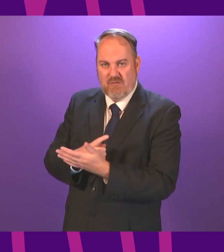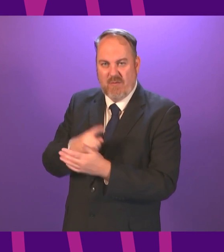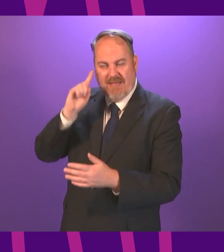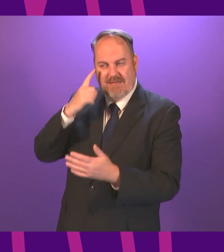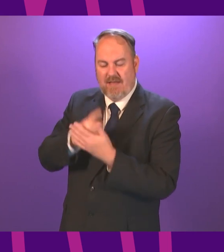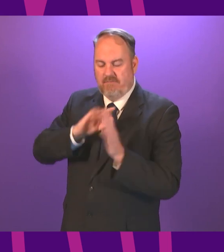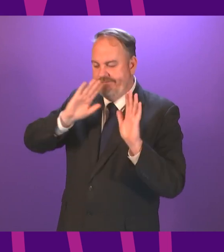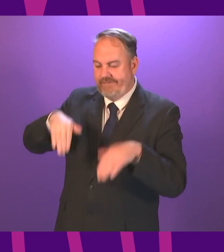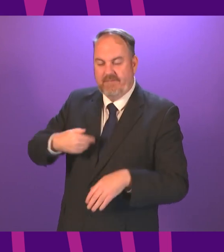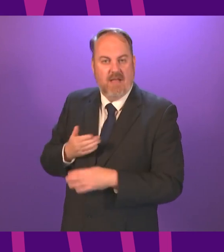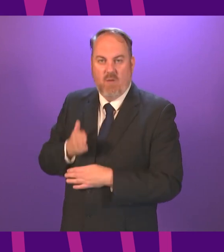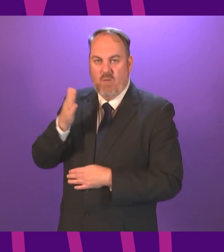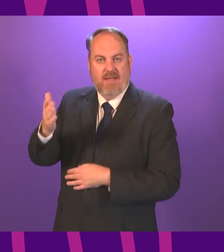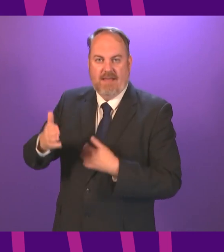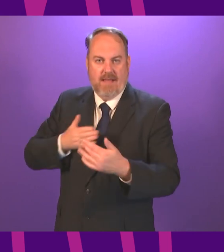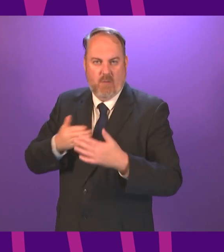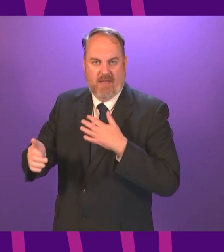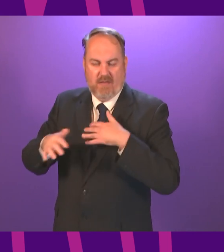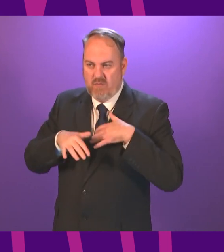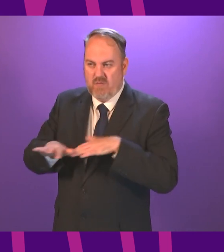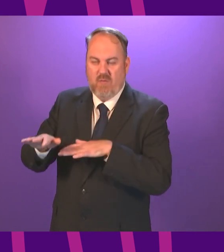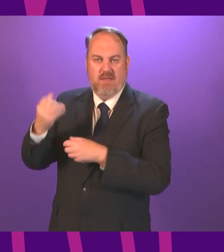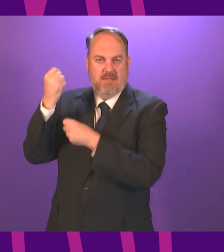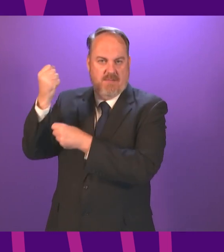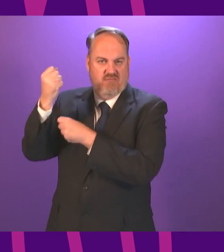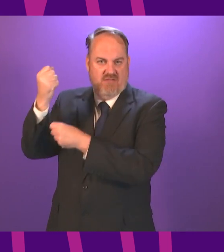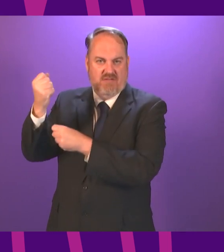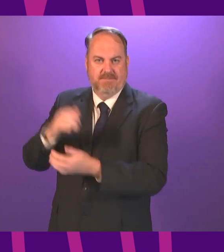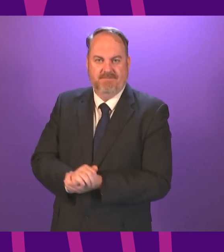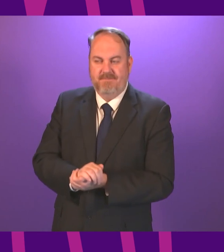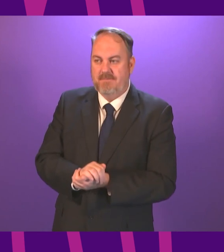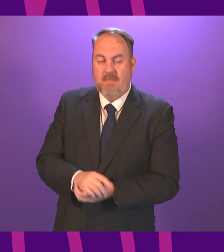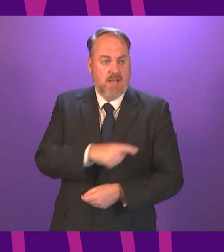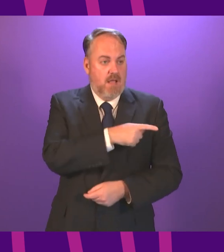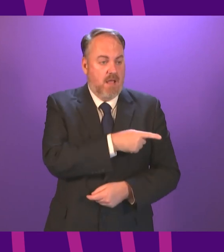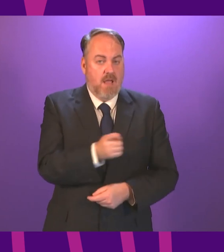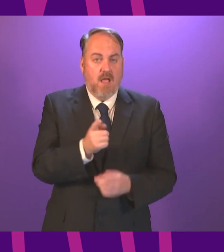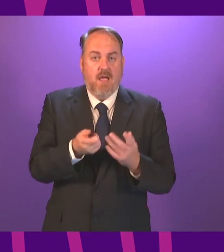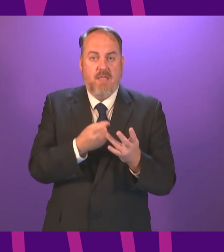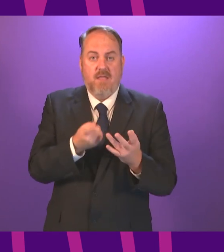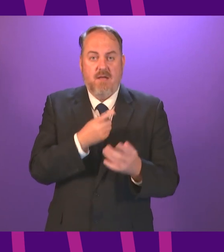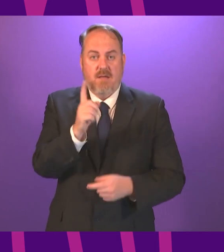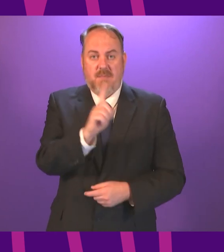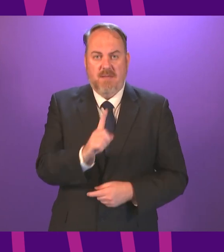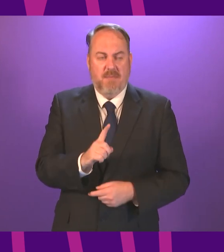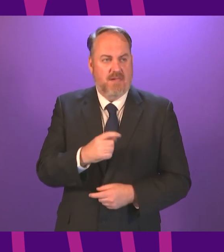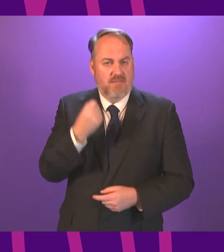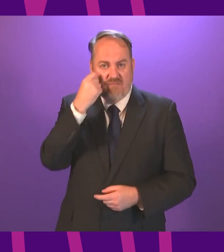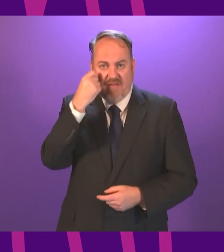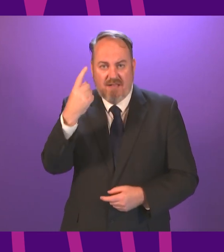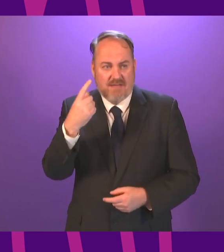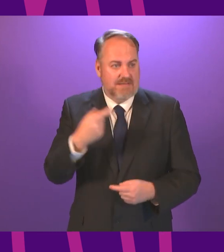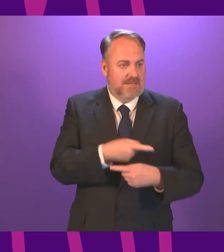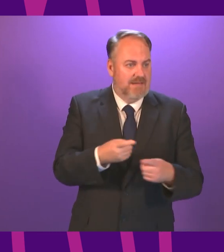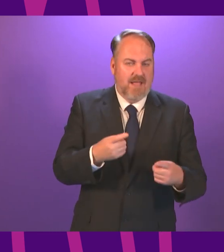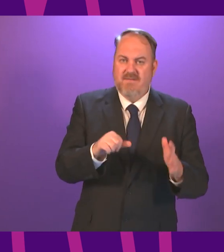to break the rules and to attend the demonstration but others have been faced with much more difficult choices than I was the sooner we can reach a place